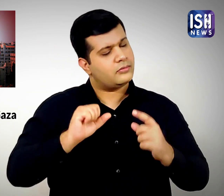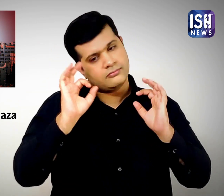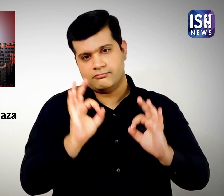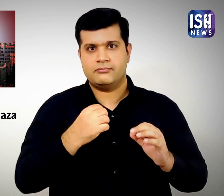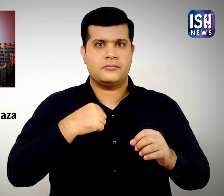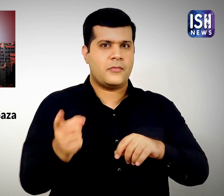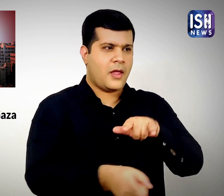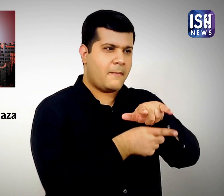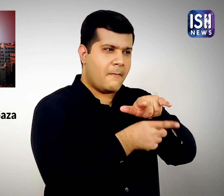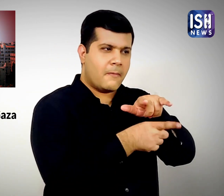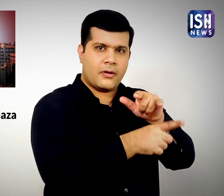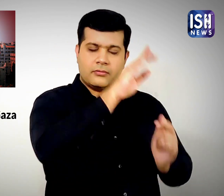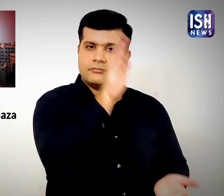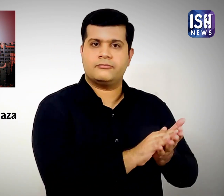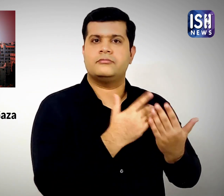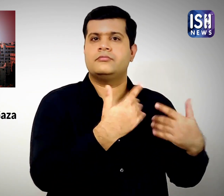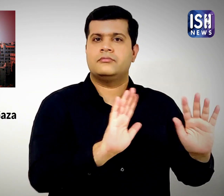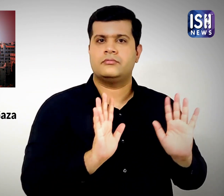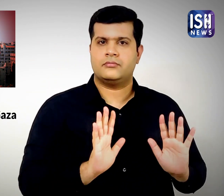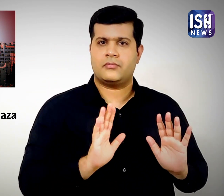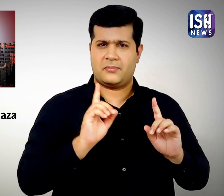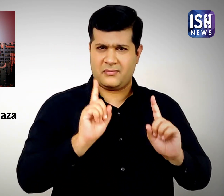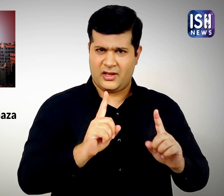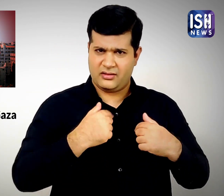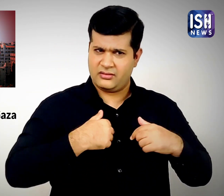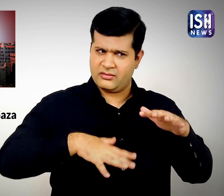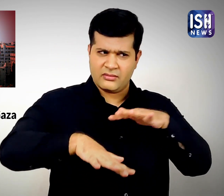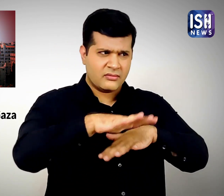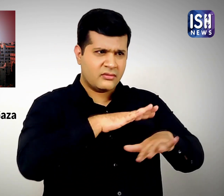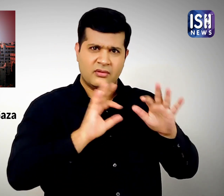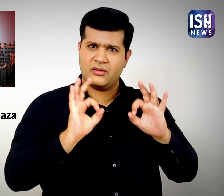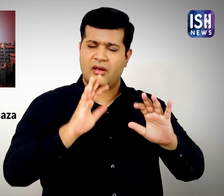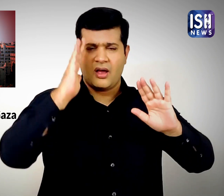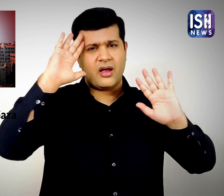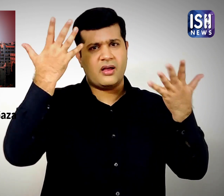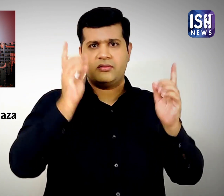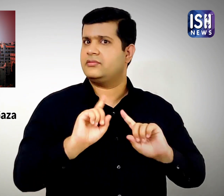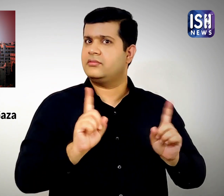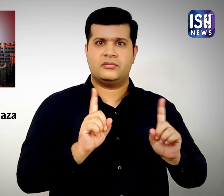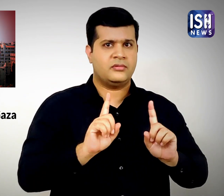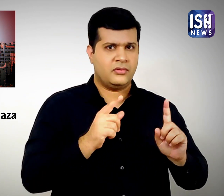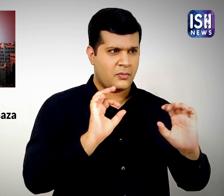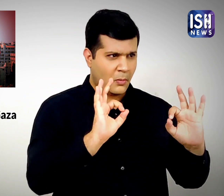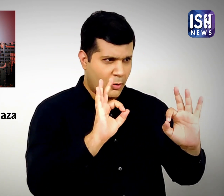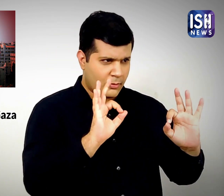On learning this, we conducted the airstrike, so it was a perfectly legitimate target.